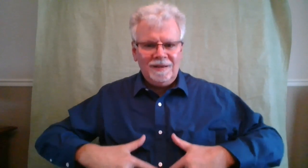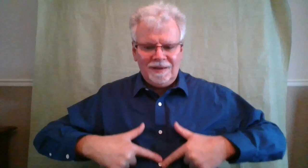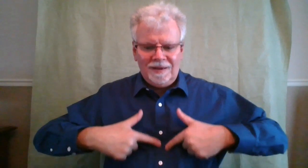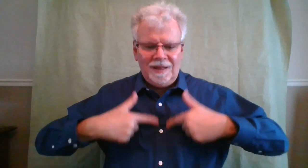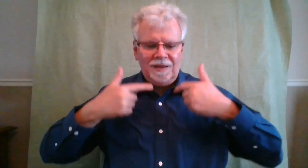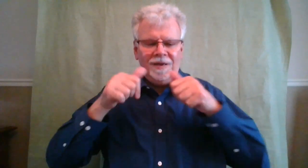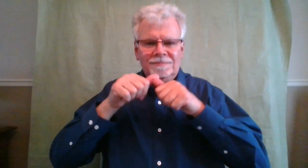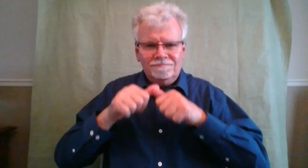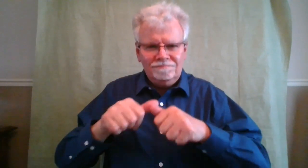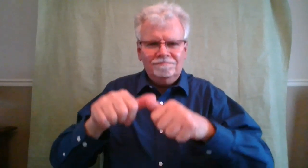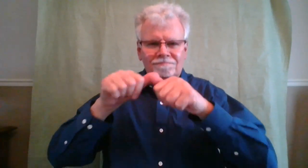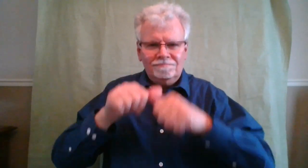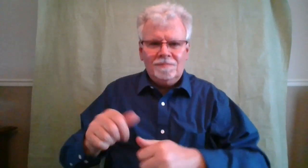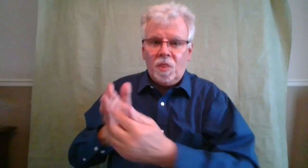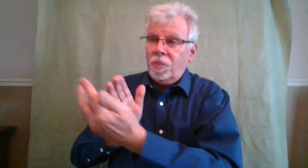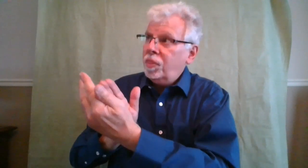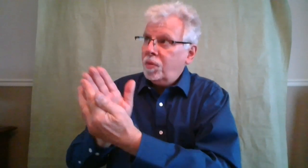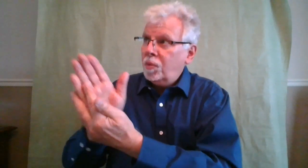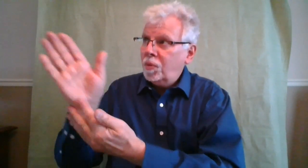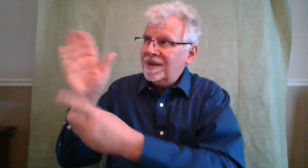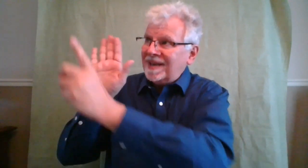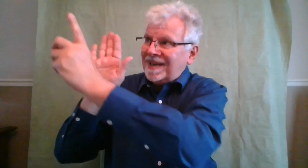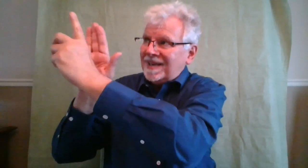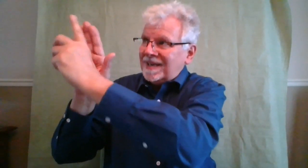so that we might have life through Him.